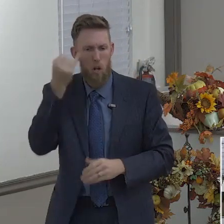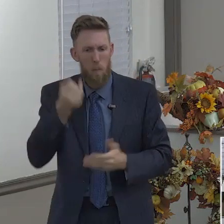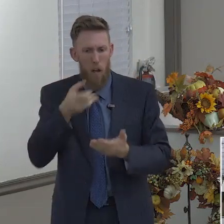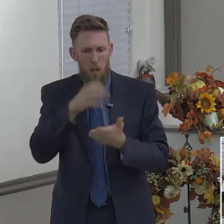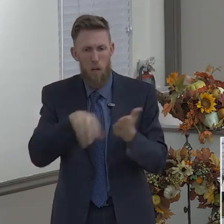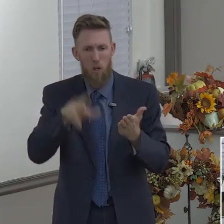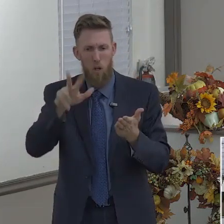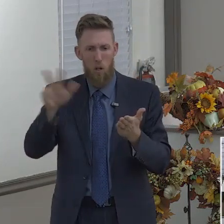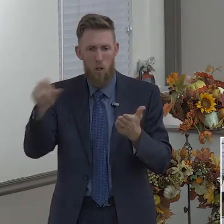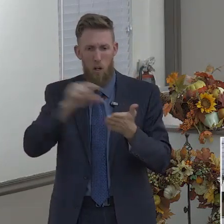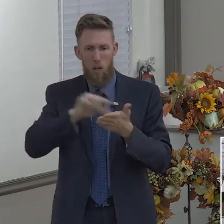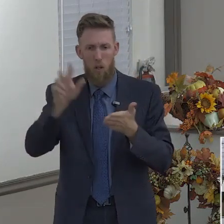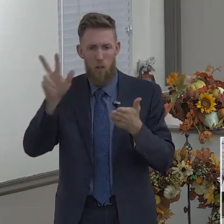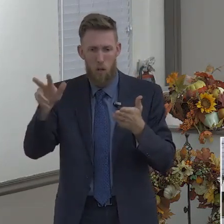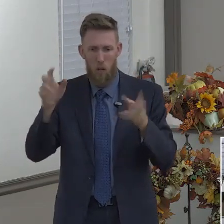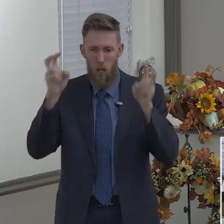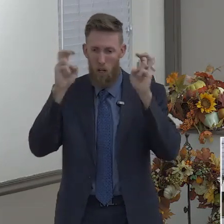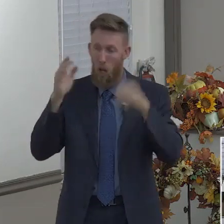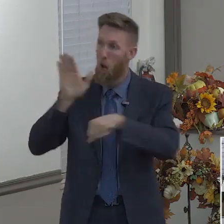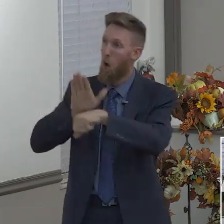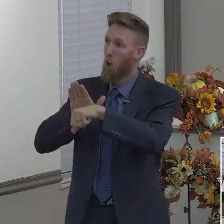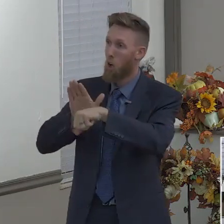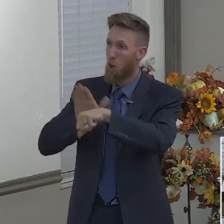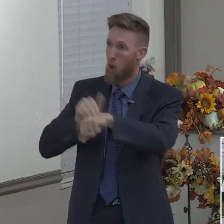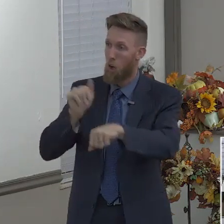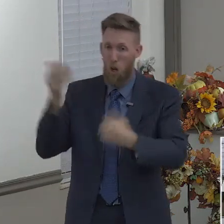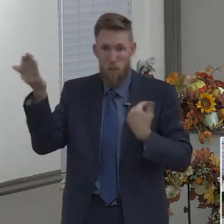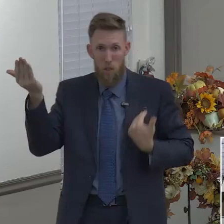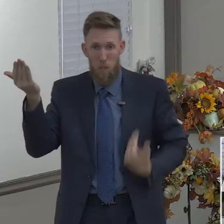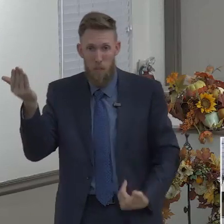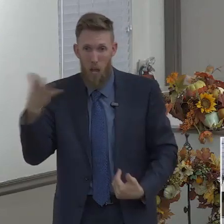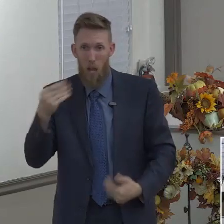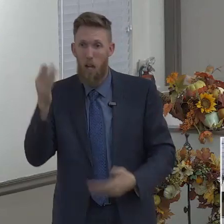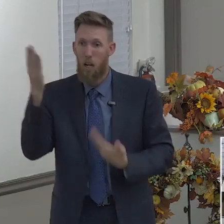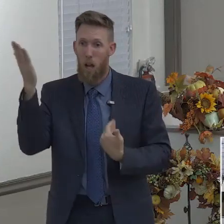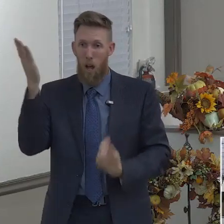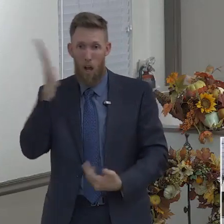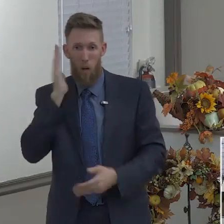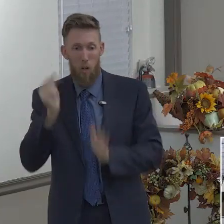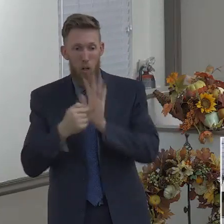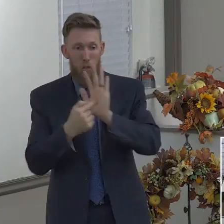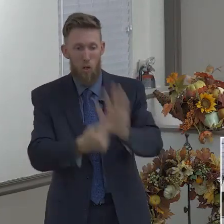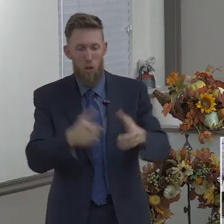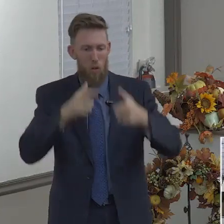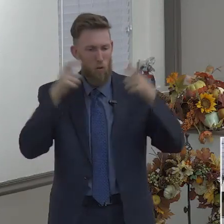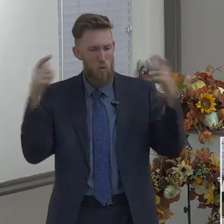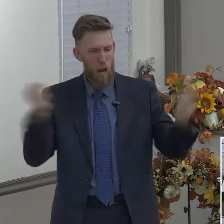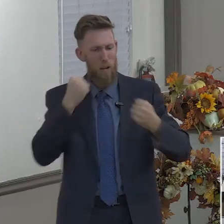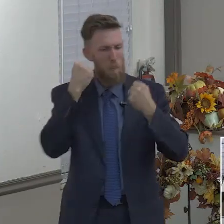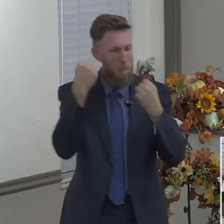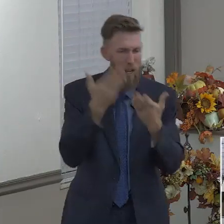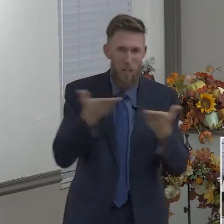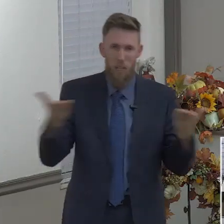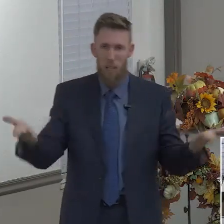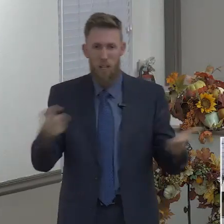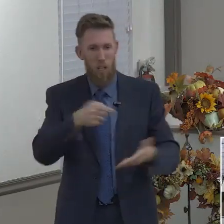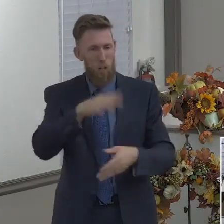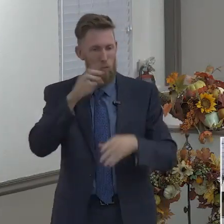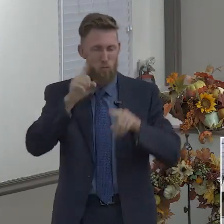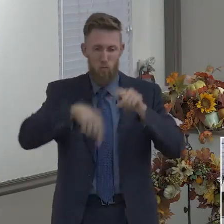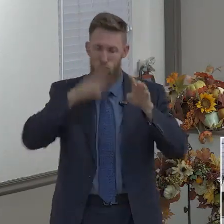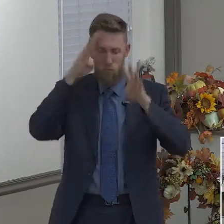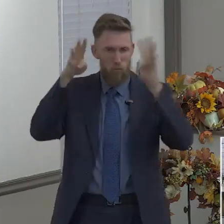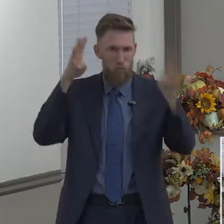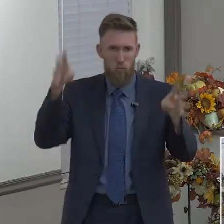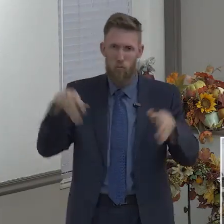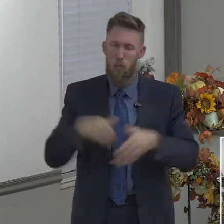show thee great and mighty things which thou knowest not. What a great promise that is to us. God wants us to call unto him, and God wants